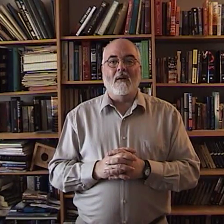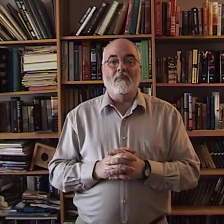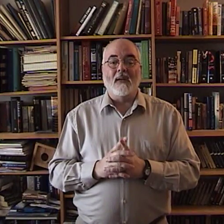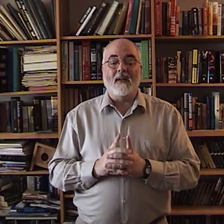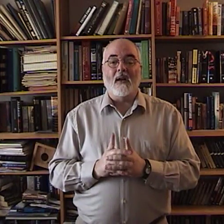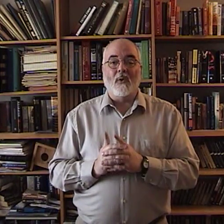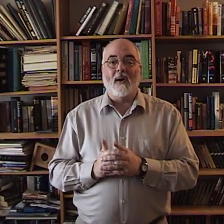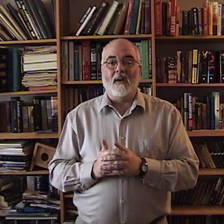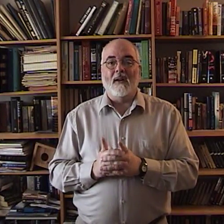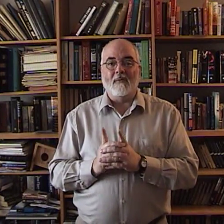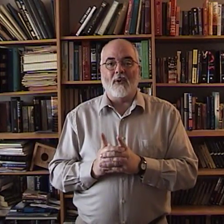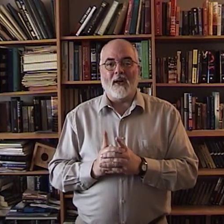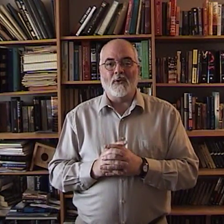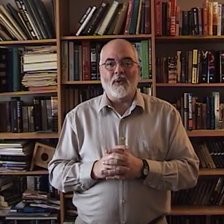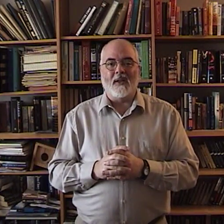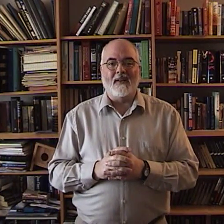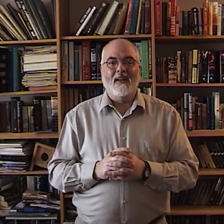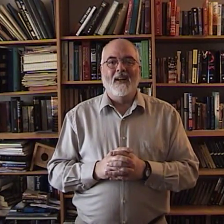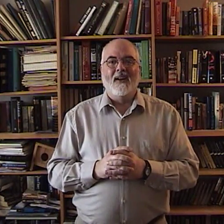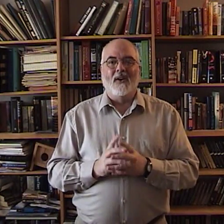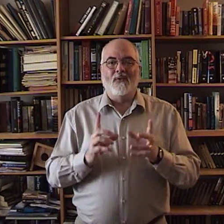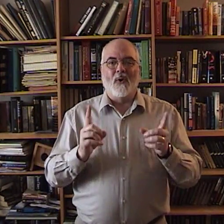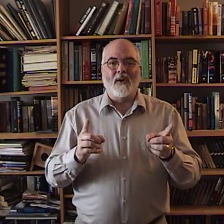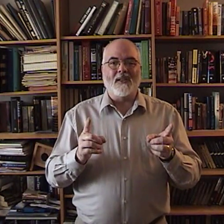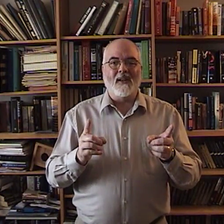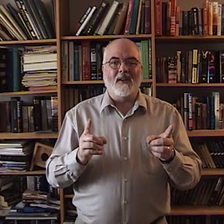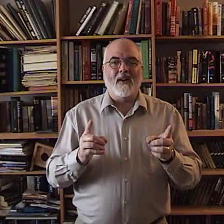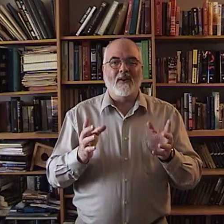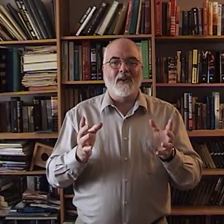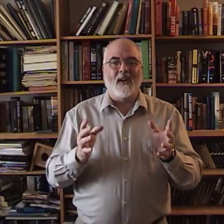Get there quickly. Practice with it. Look forward to seeing you there. Good luck.